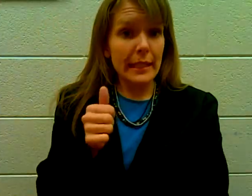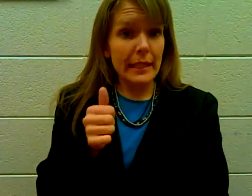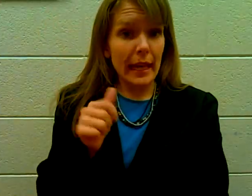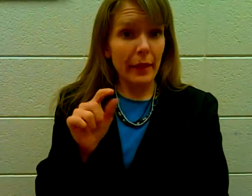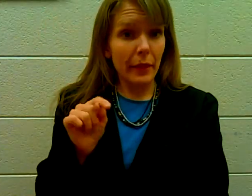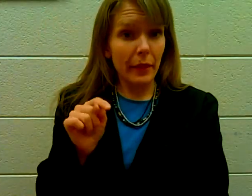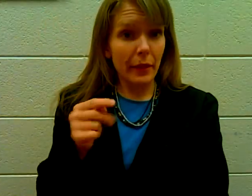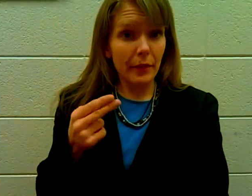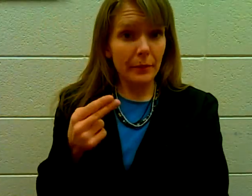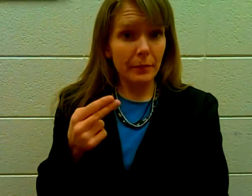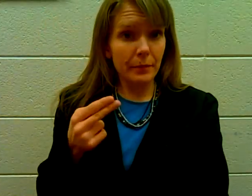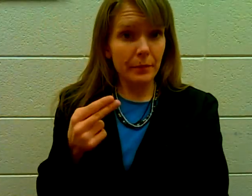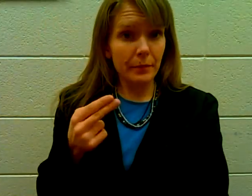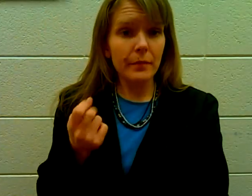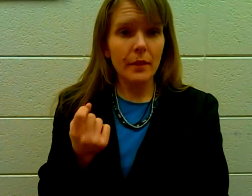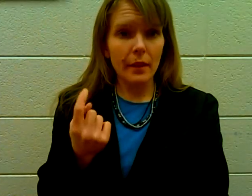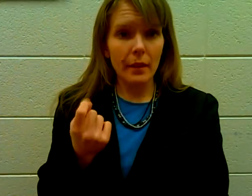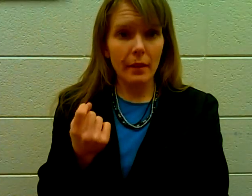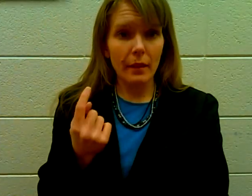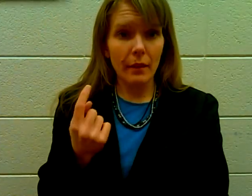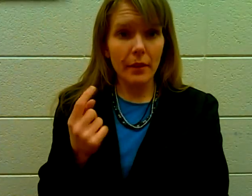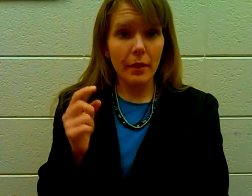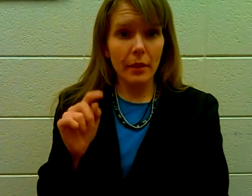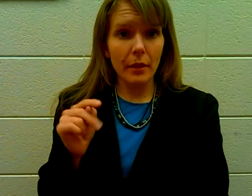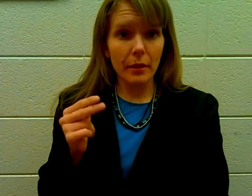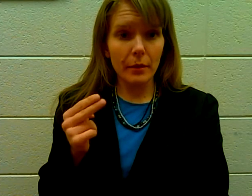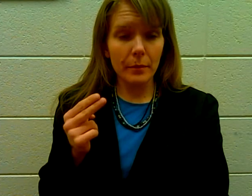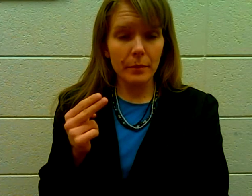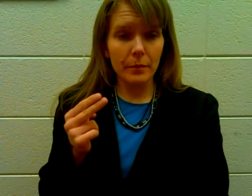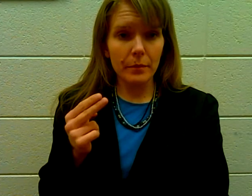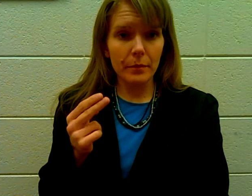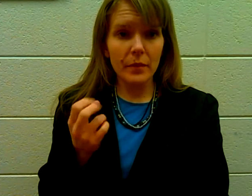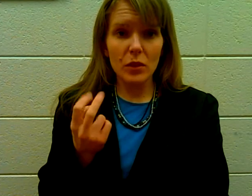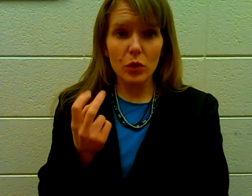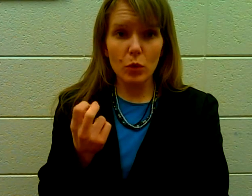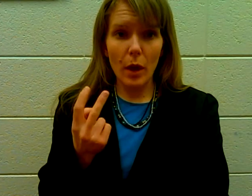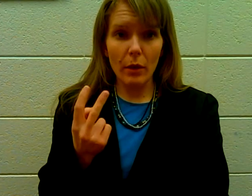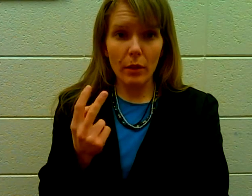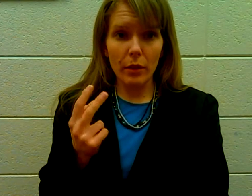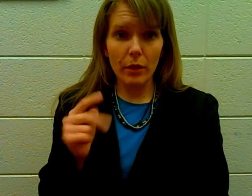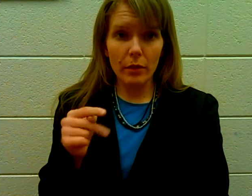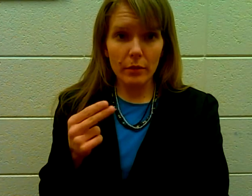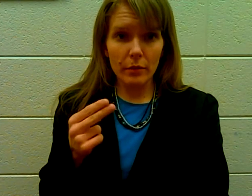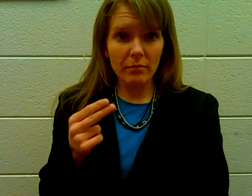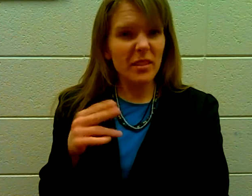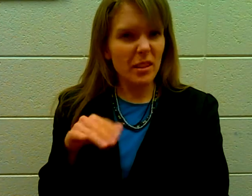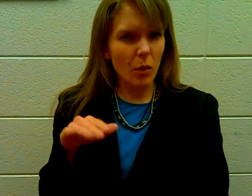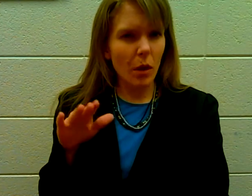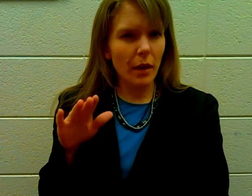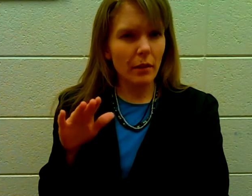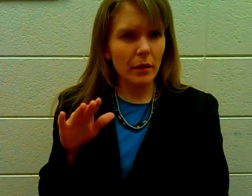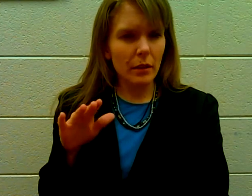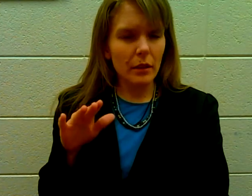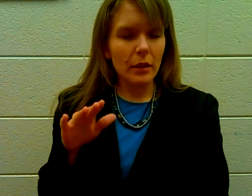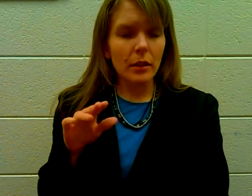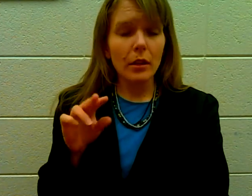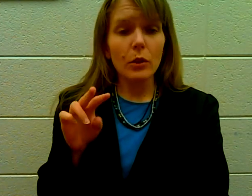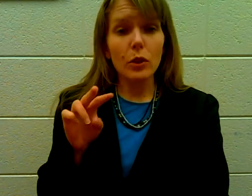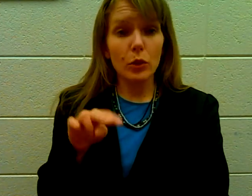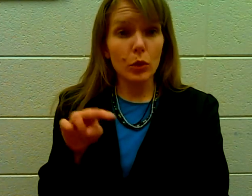Tenth. Eleventh. Twelfth. And so on. You could do